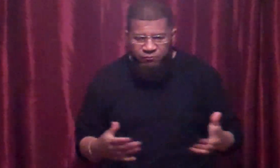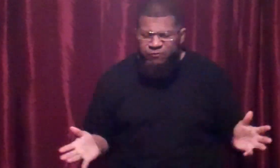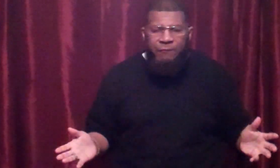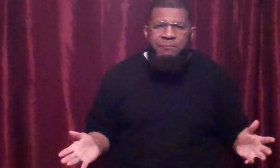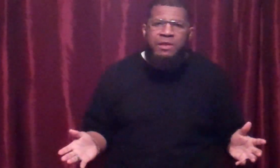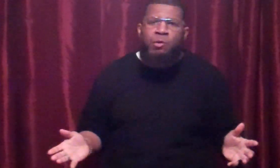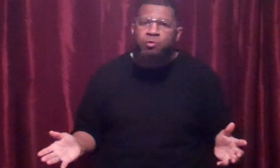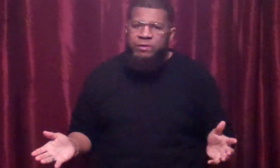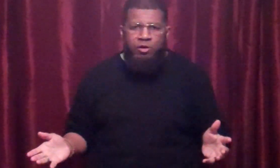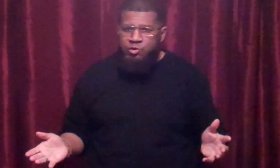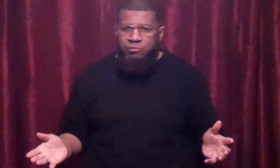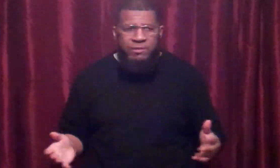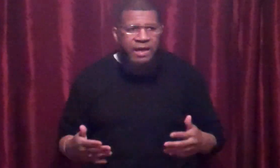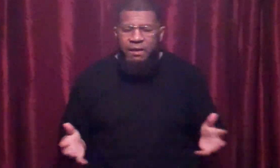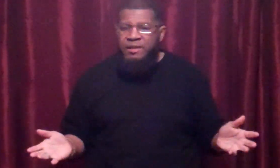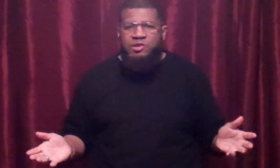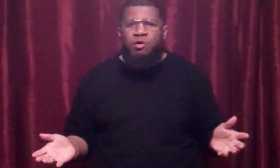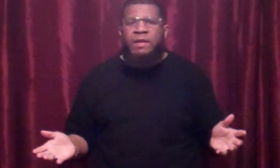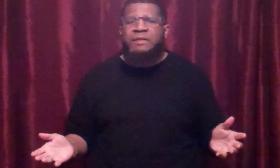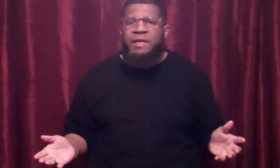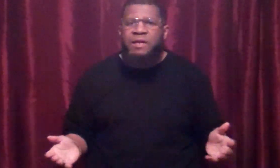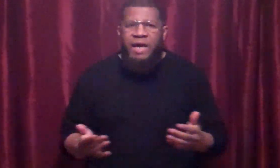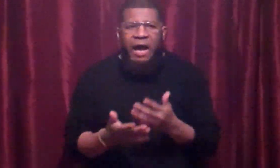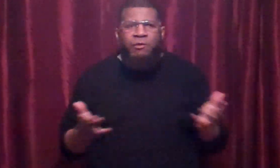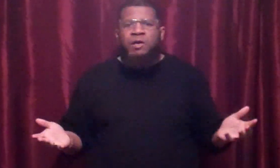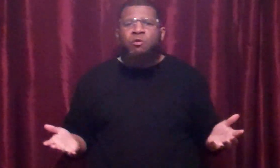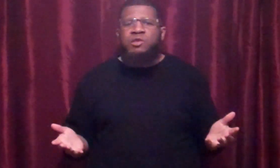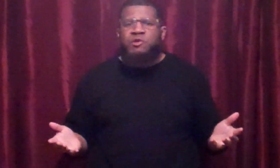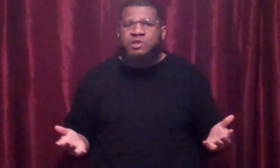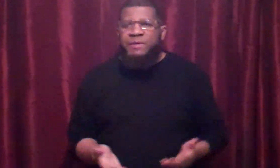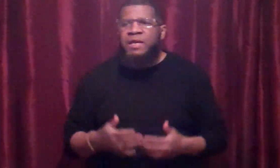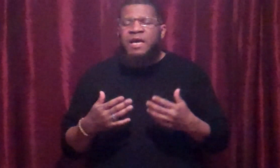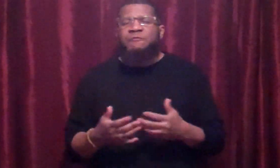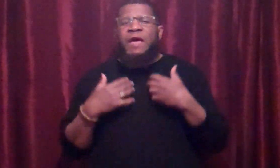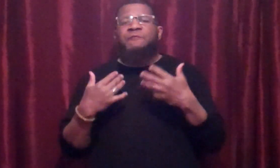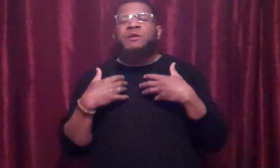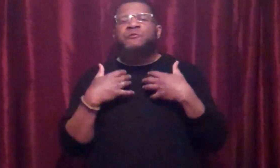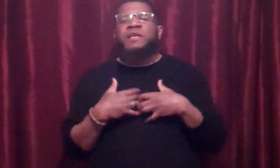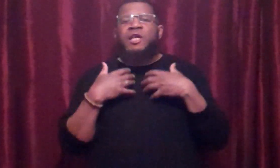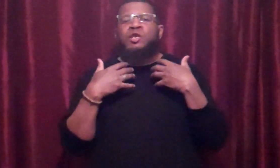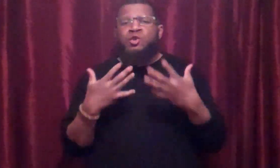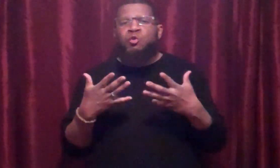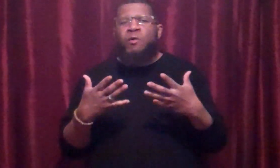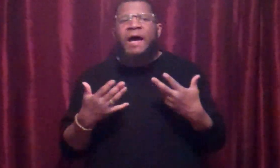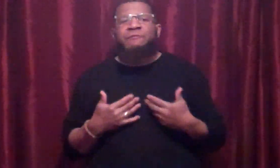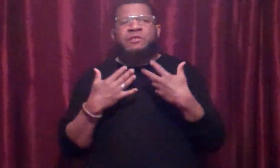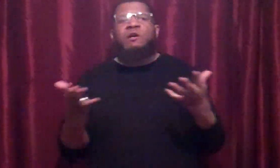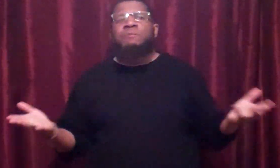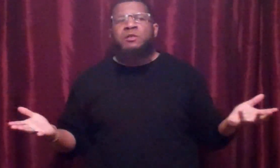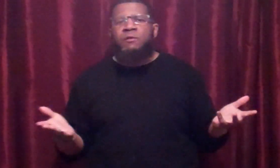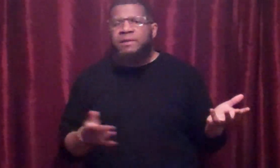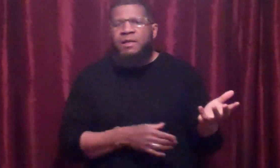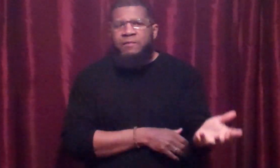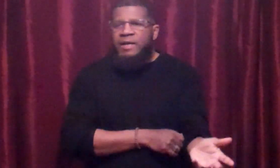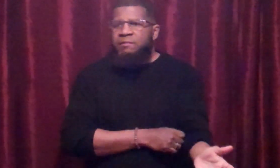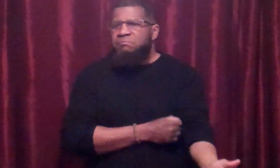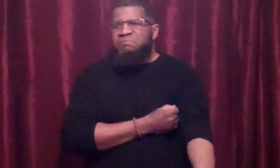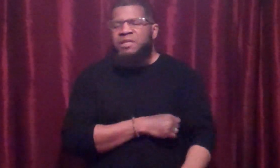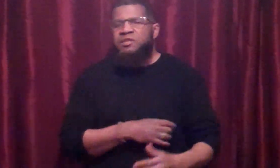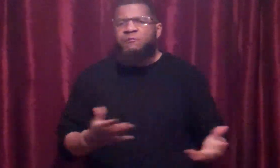Very minimal rehearsal. I just don't like that. How are they going to trust me if everything they do, I have to tell them to do it? Then it's a